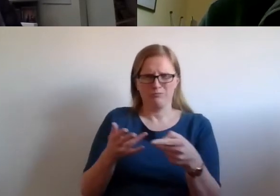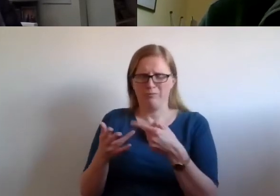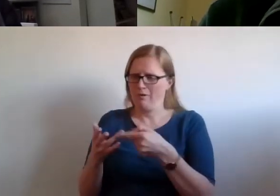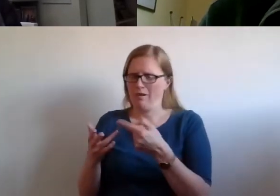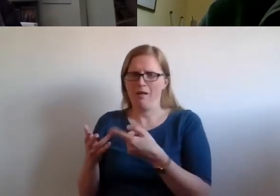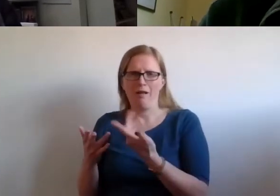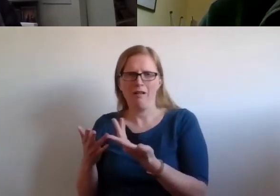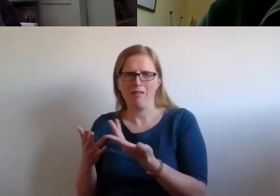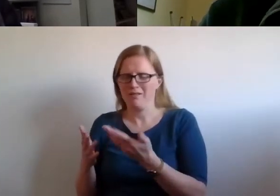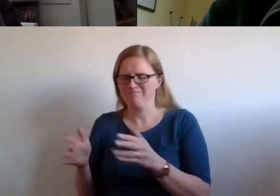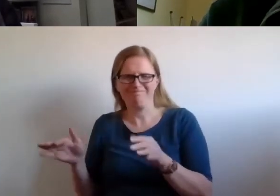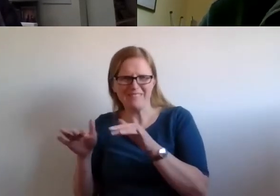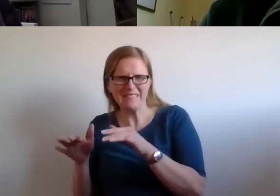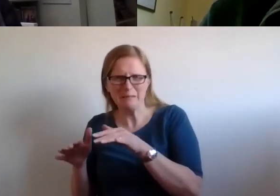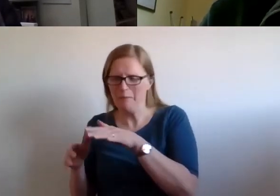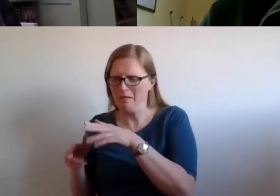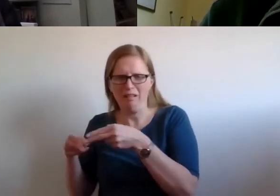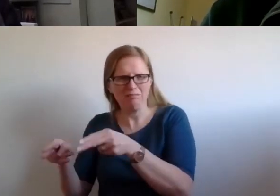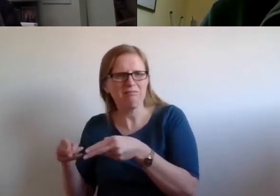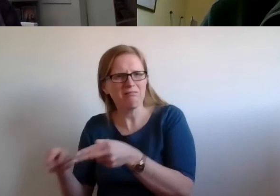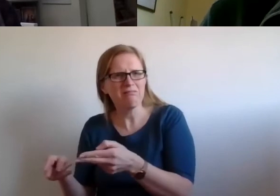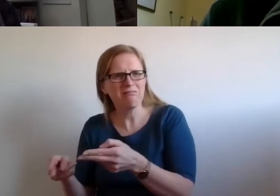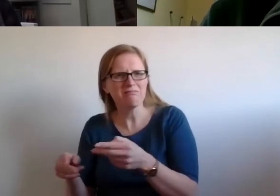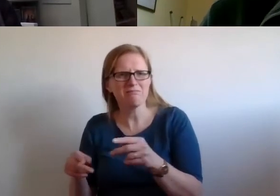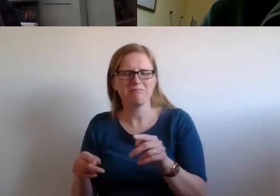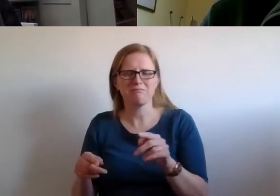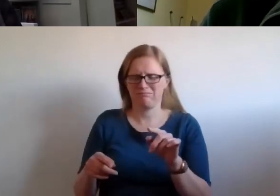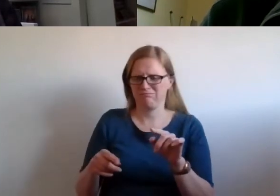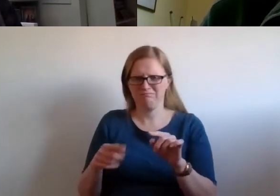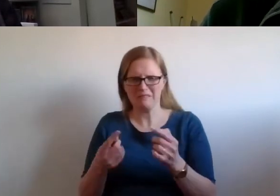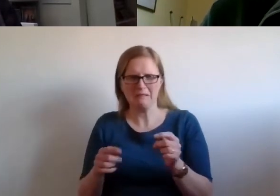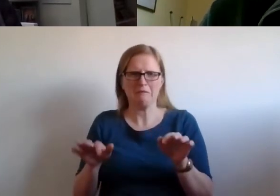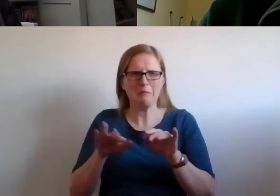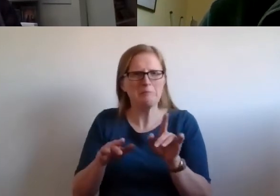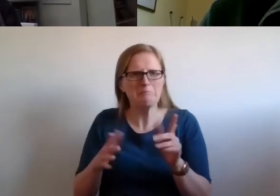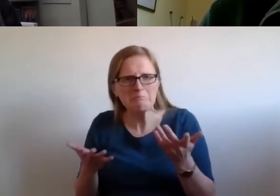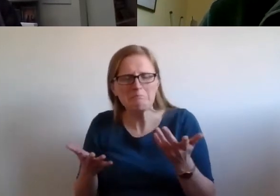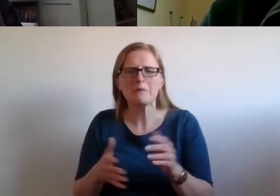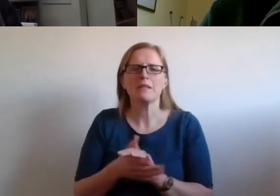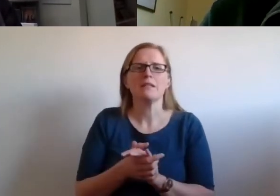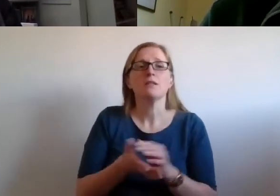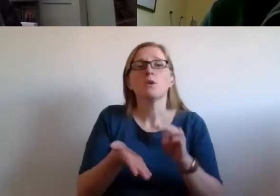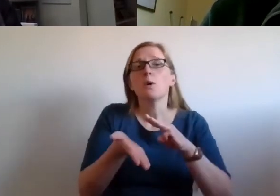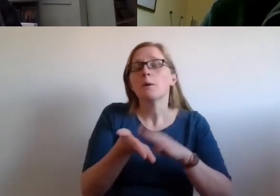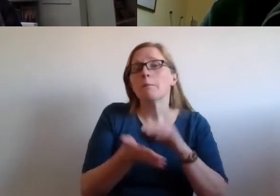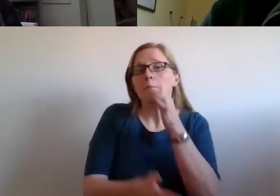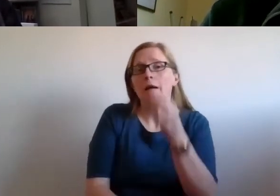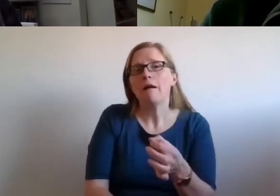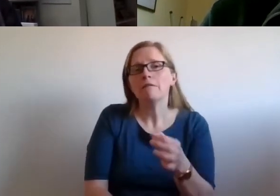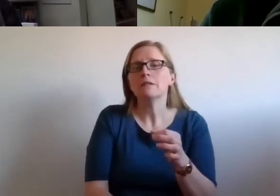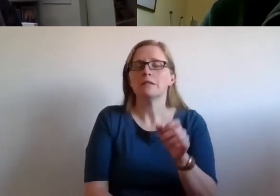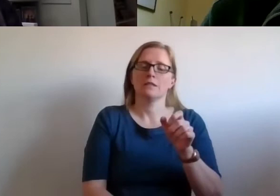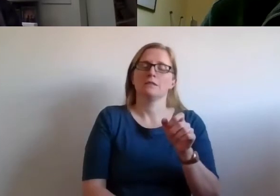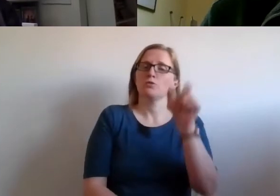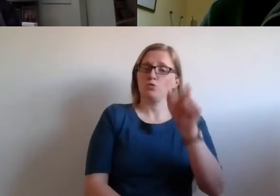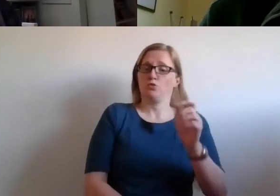adjacent or similar approaches to social justice. So Mary's is about the difference between a human rights approach